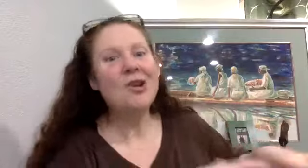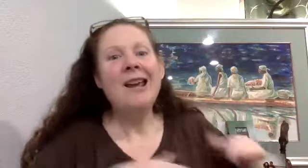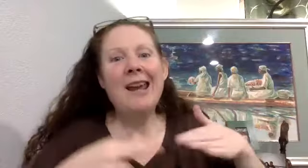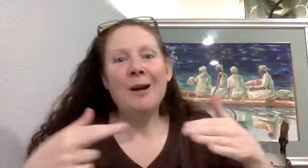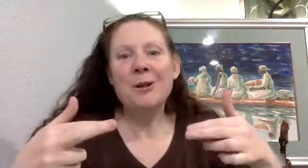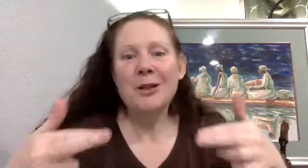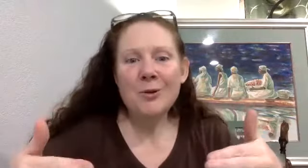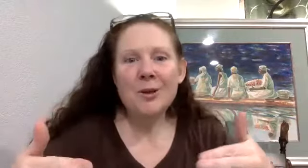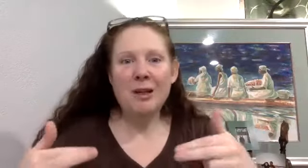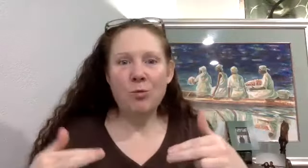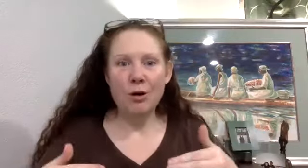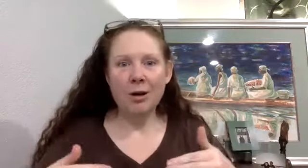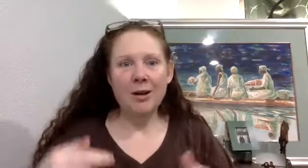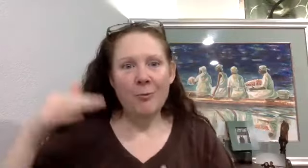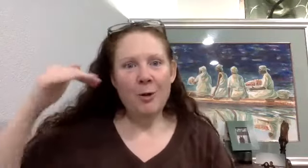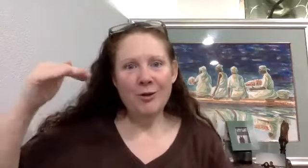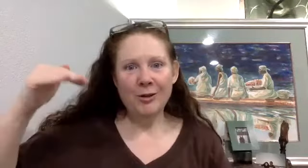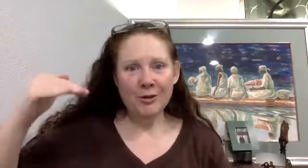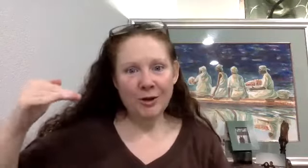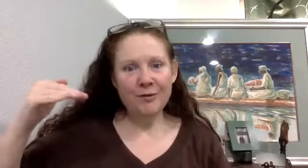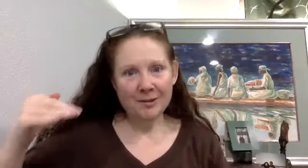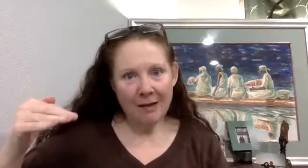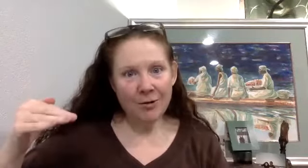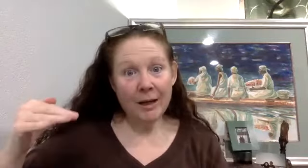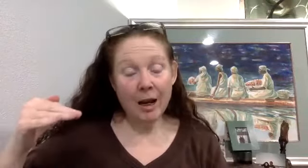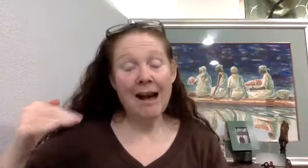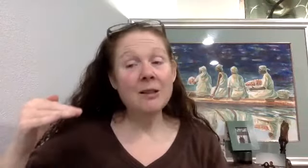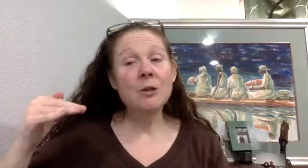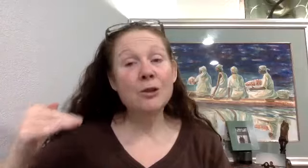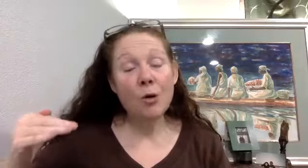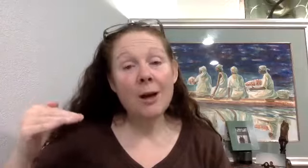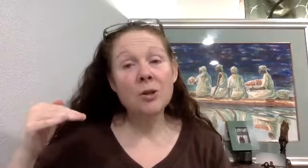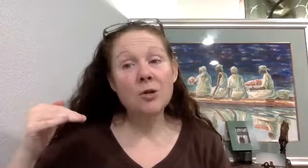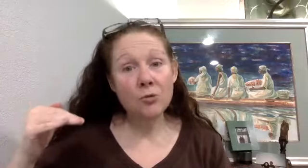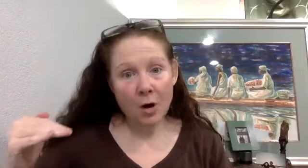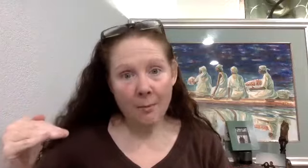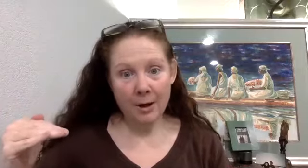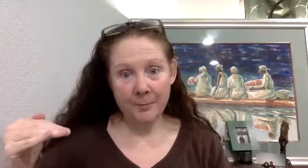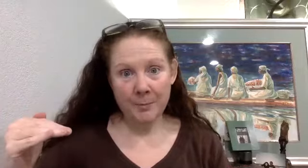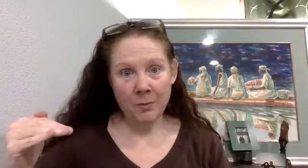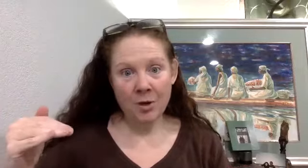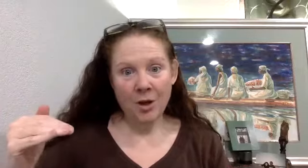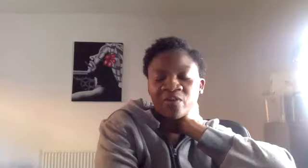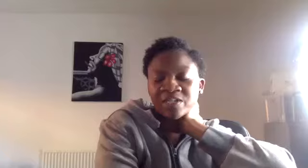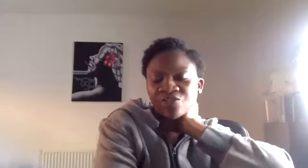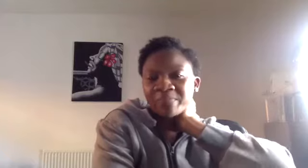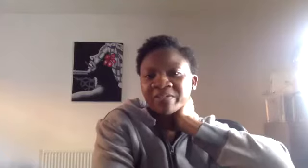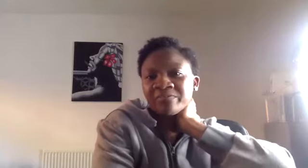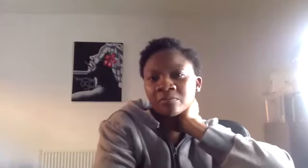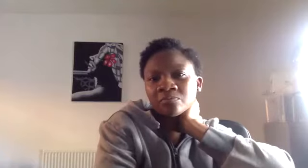can't really do the deep work. And when you're at the surface level, it causes so much trauma. It's very disruptive. You know,